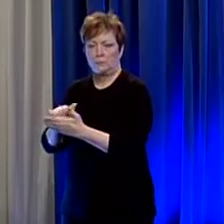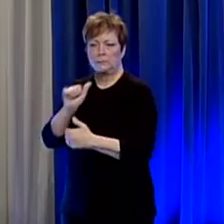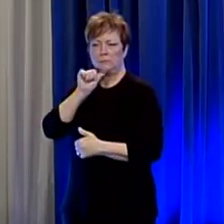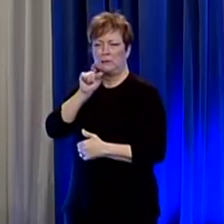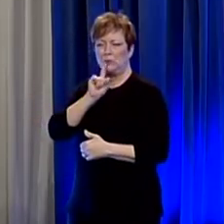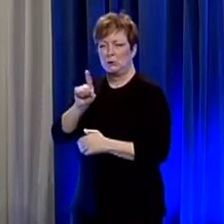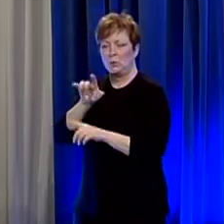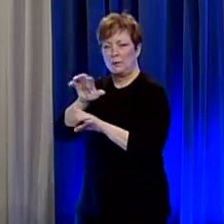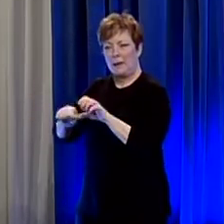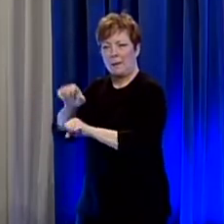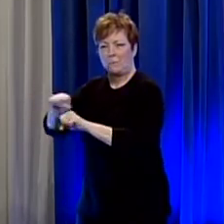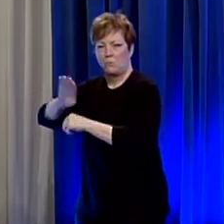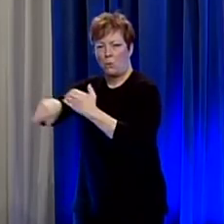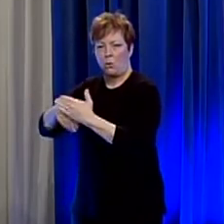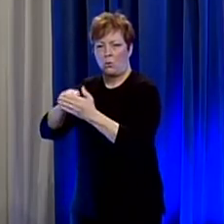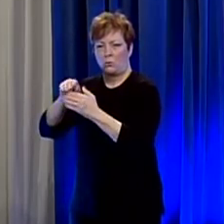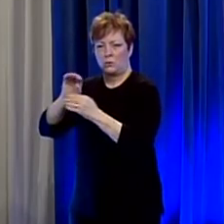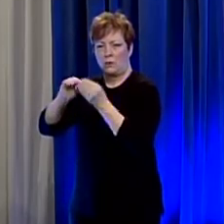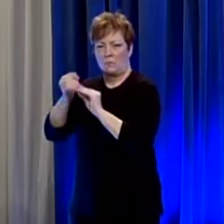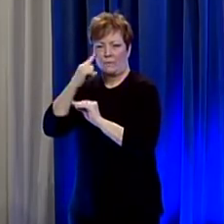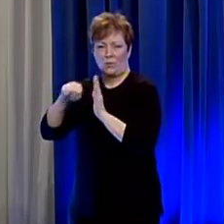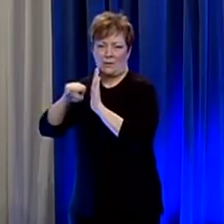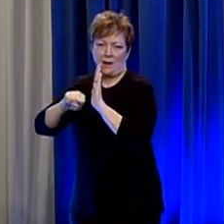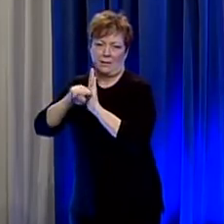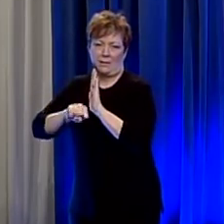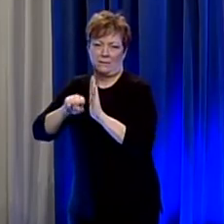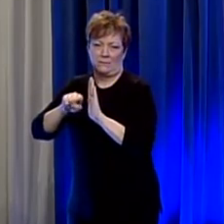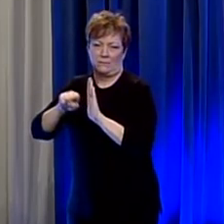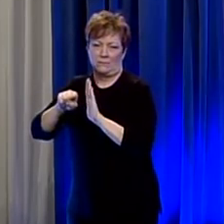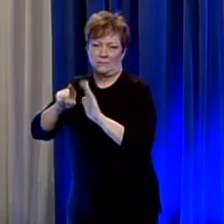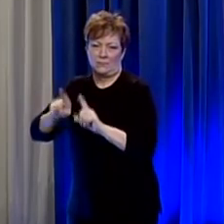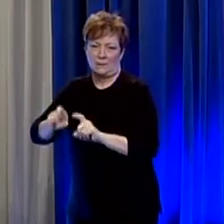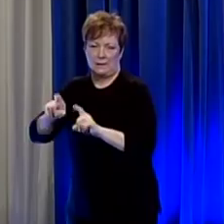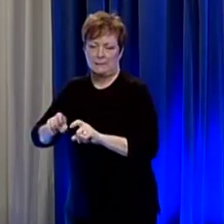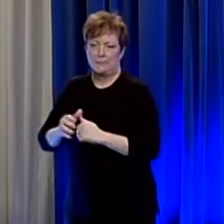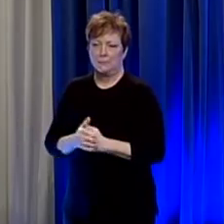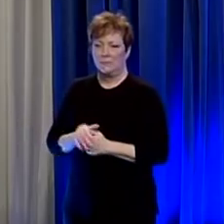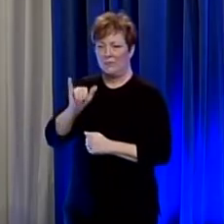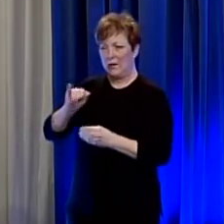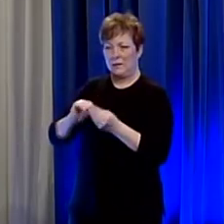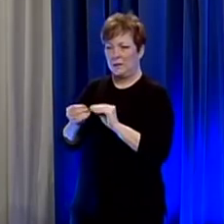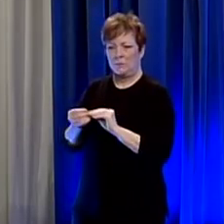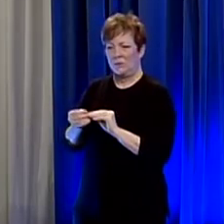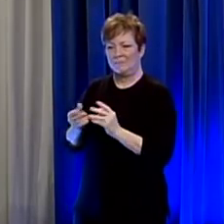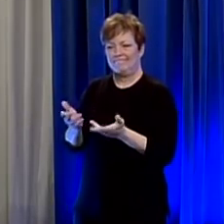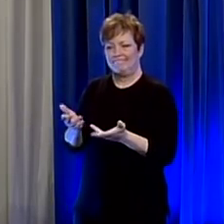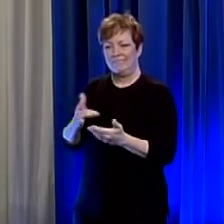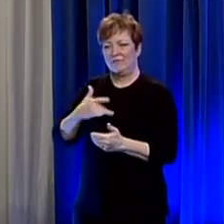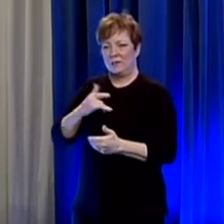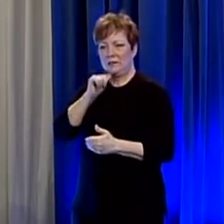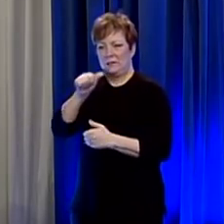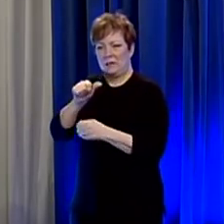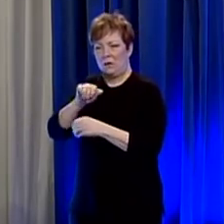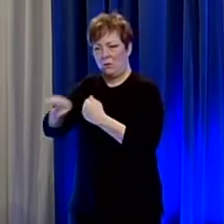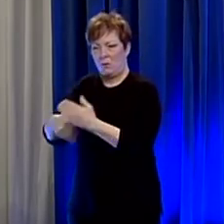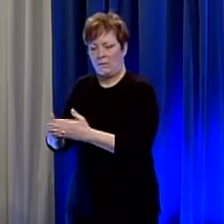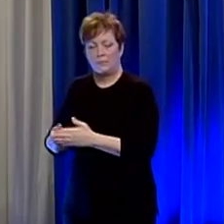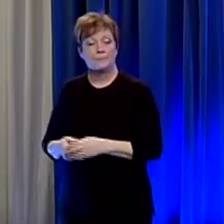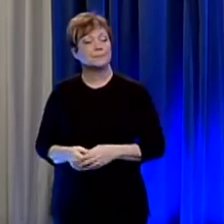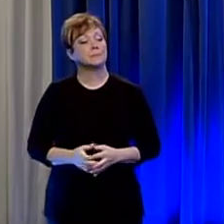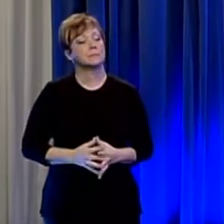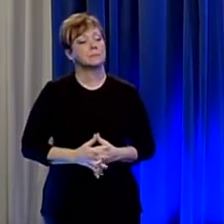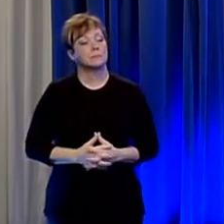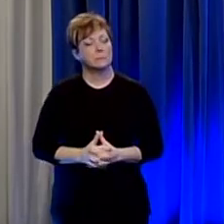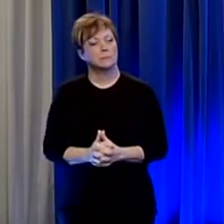capturing all the negative negative ones by far certainly that number would indicate that we're not getting all of them can you talk about if there's any information that's being kept